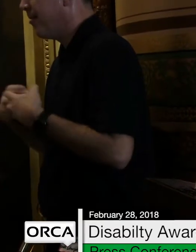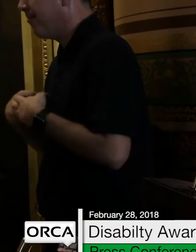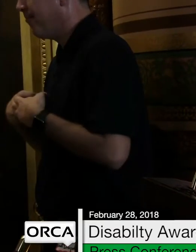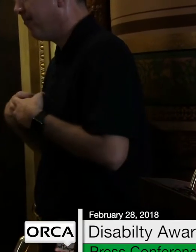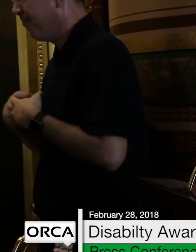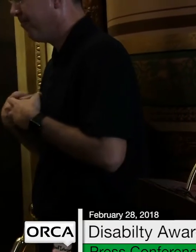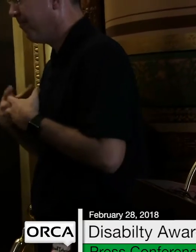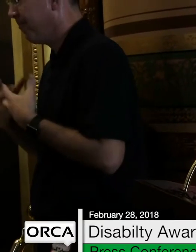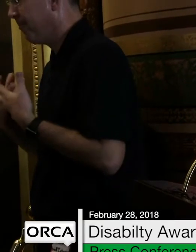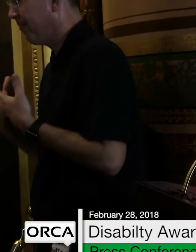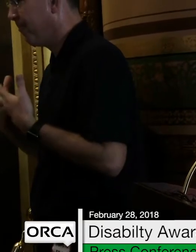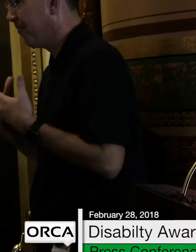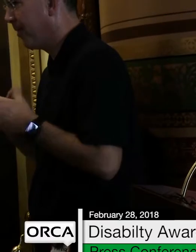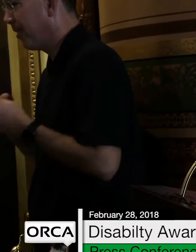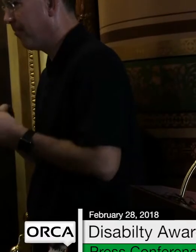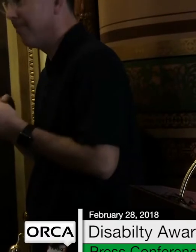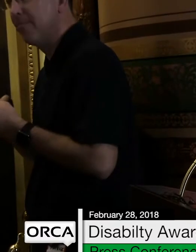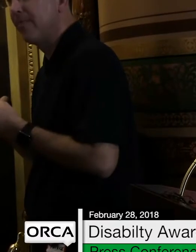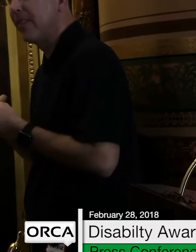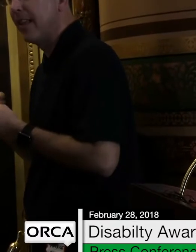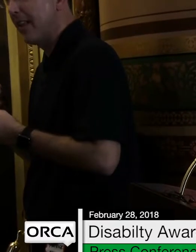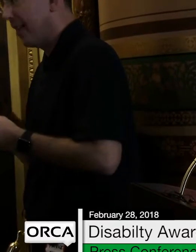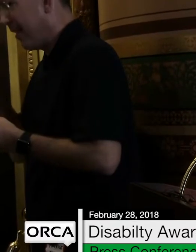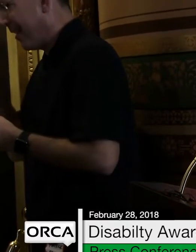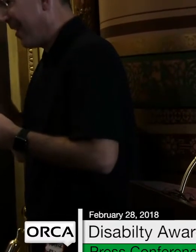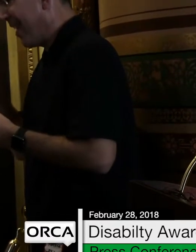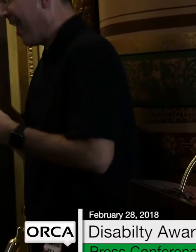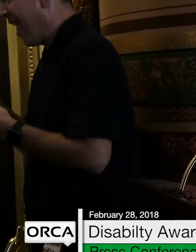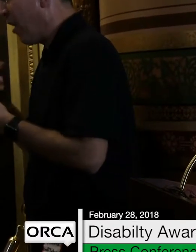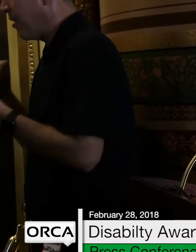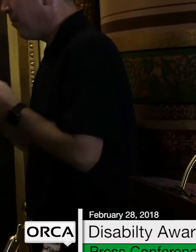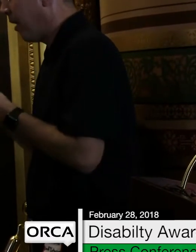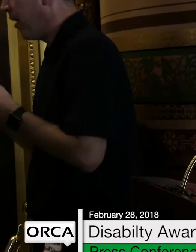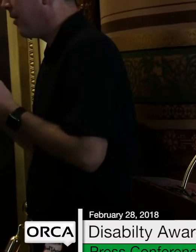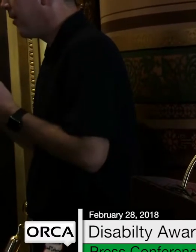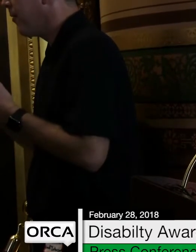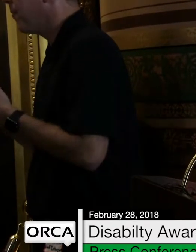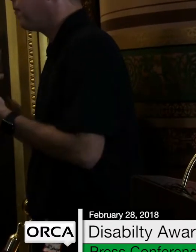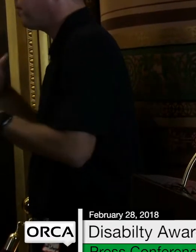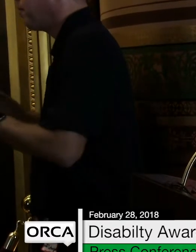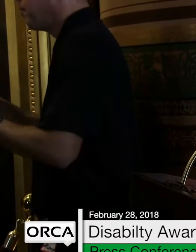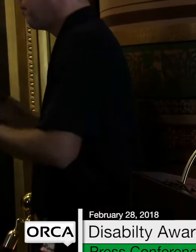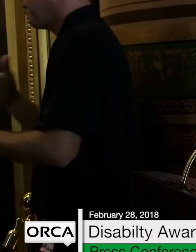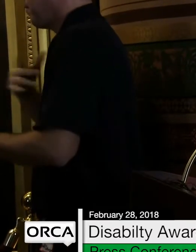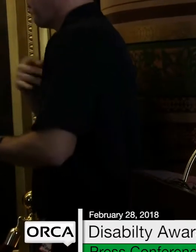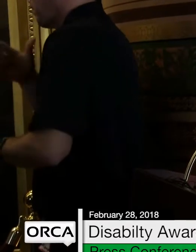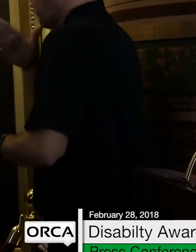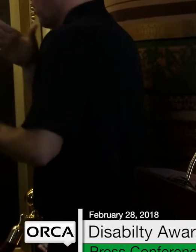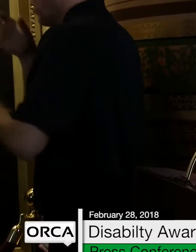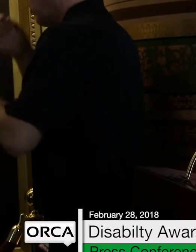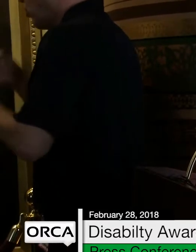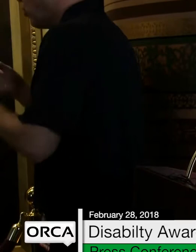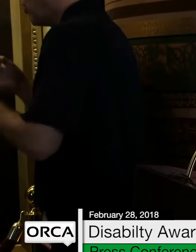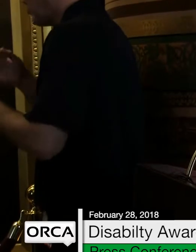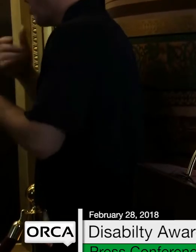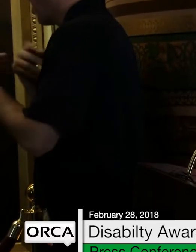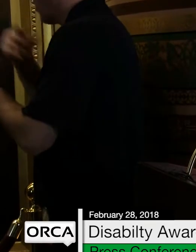I don't know what to decide or what they're going to do for, like, I don't know,